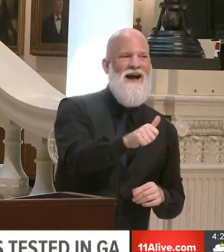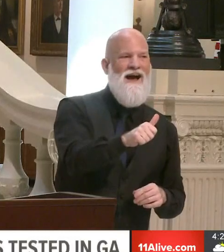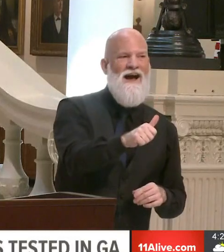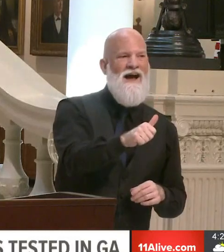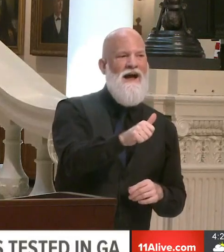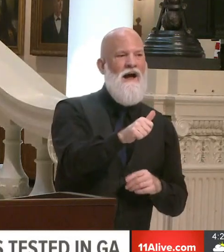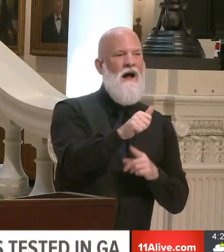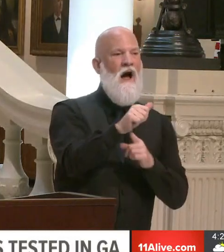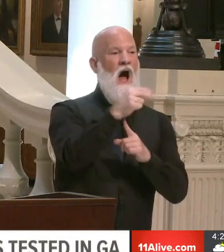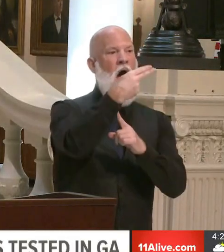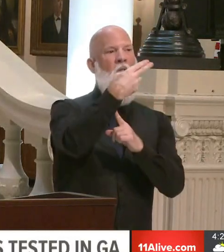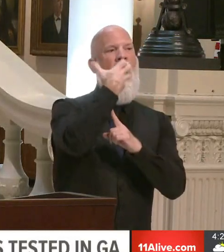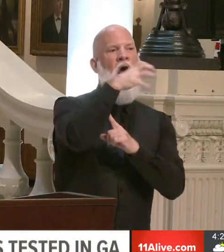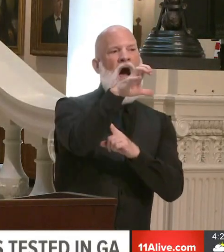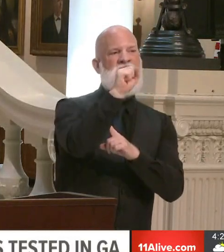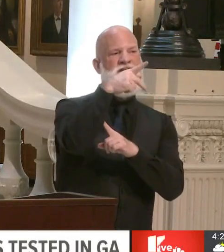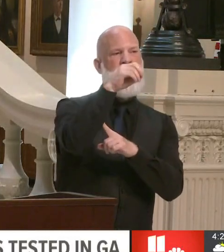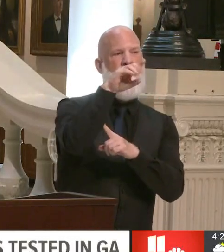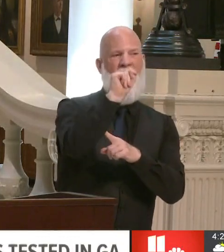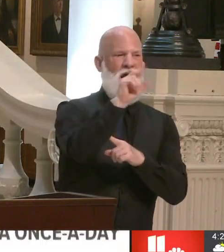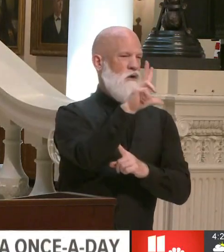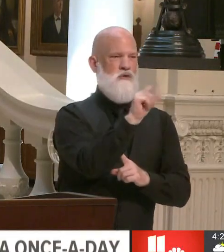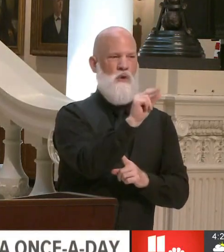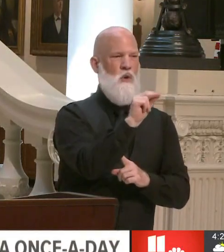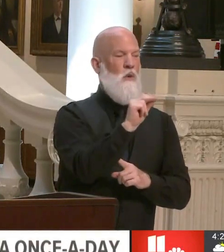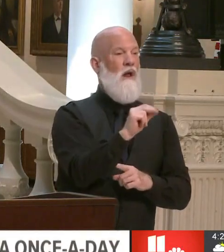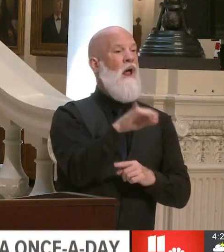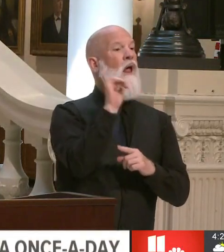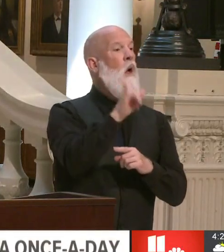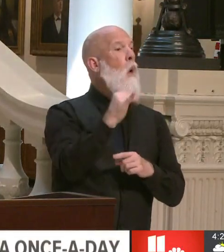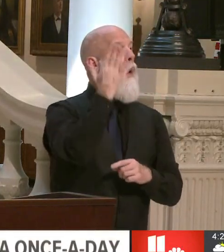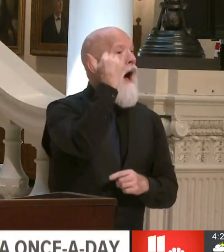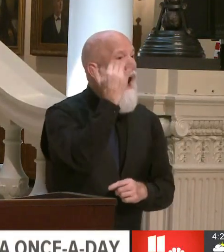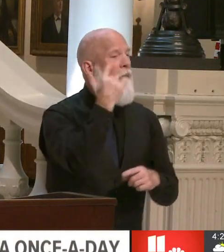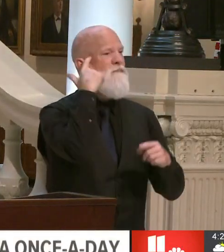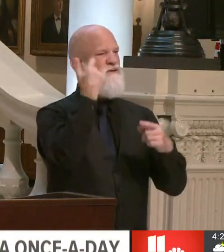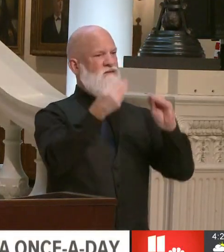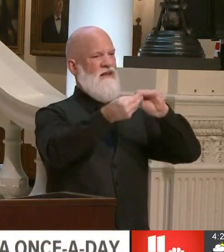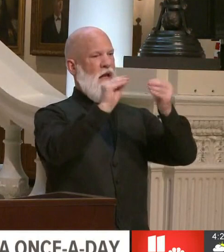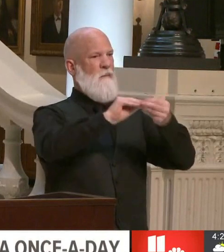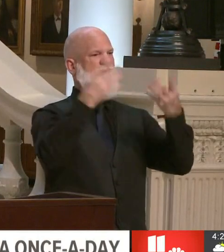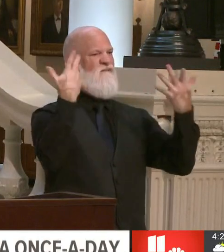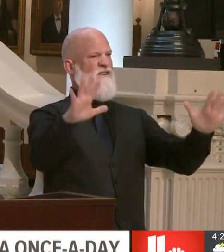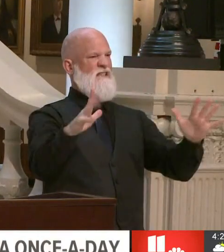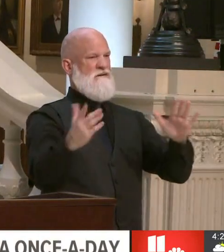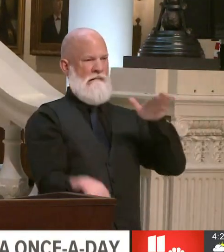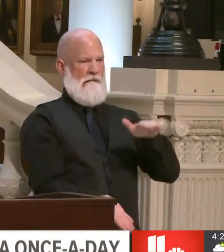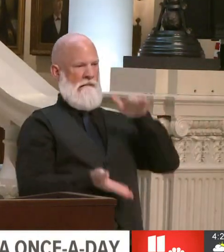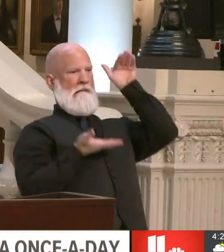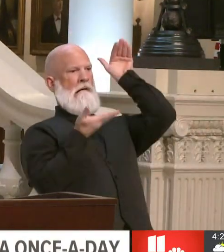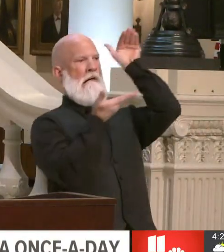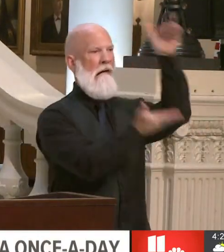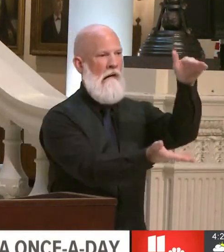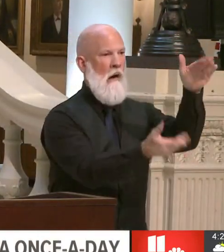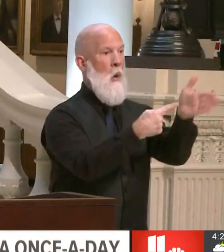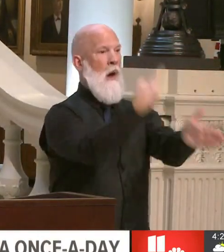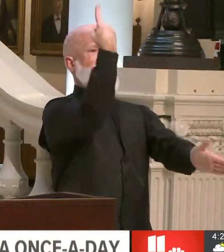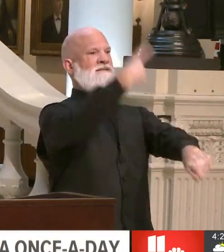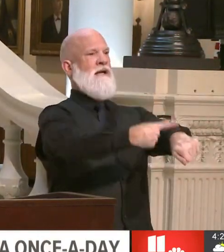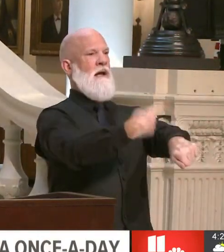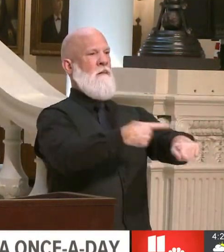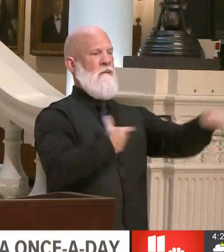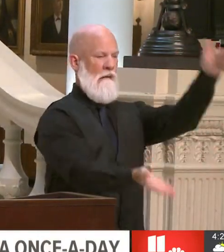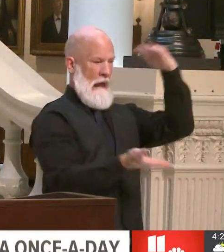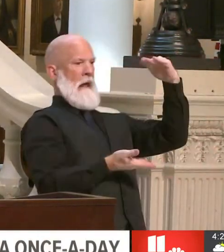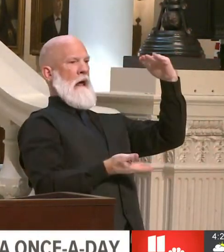We think it's just because those tests were all dumped at one time. Our numbers continue to look good. They looked even better today. Our